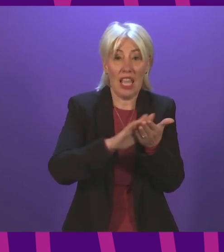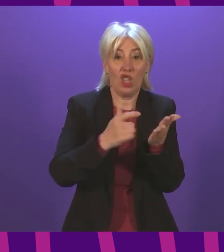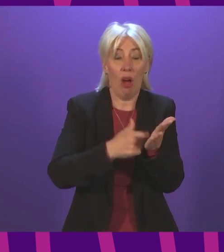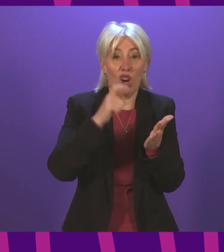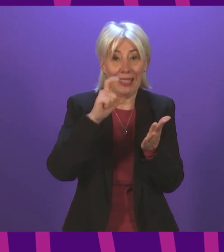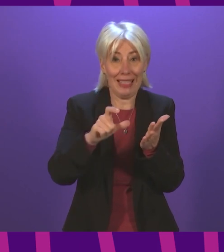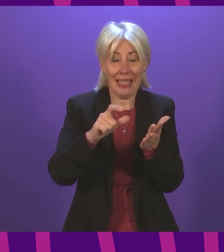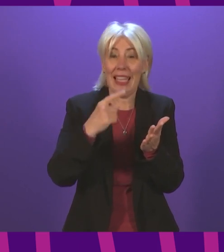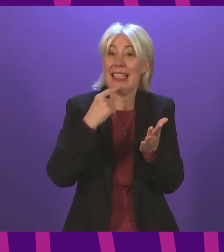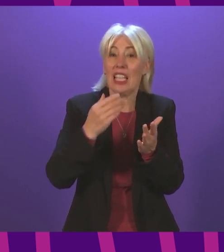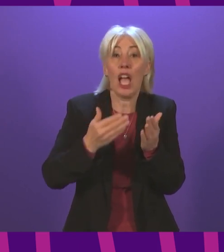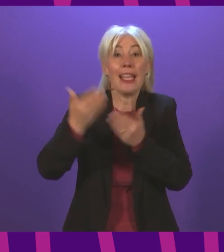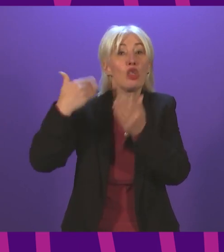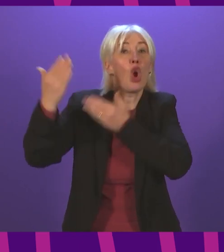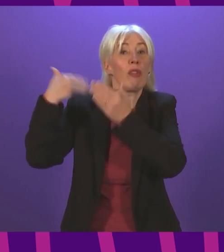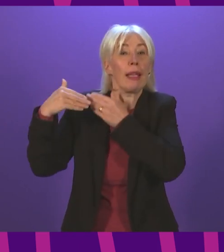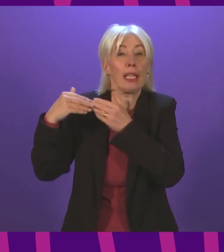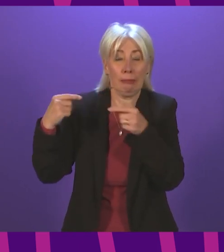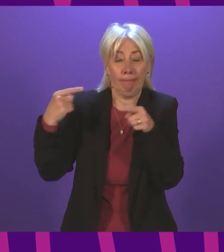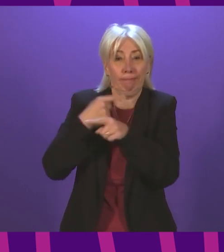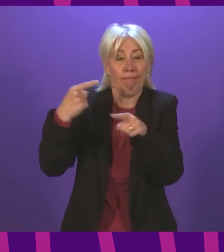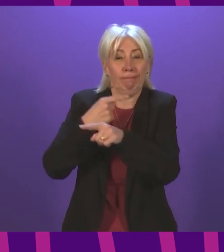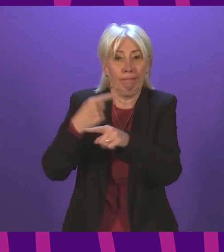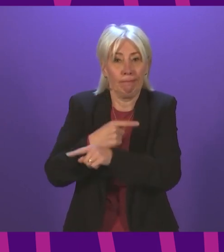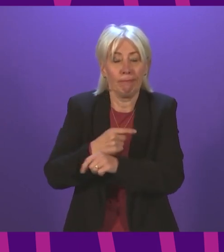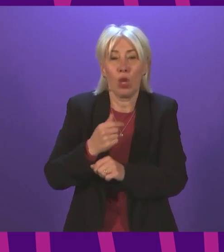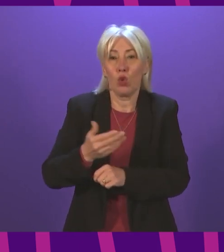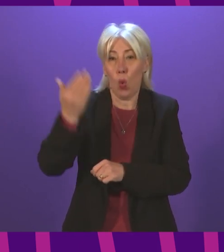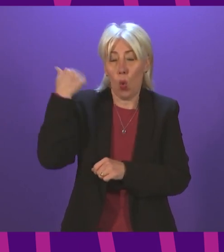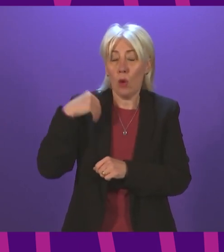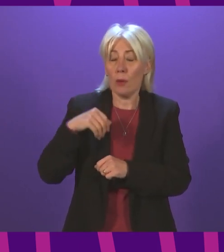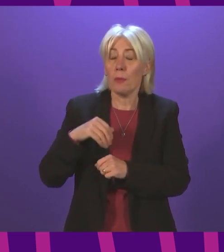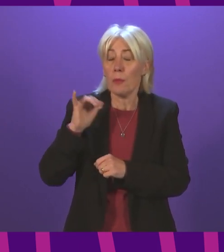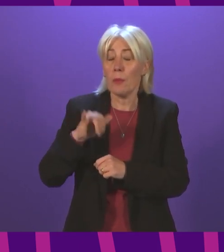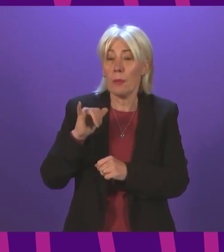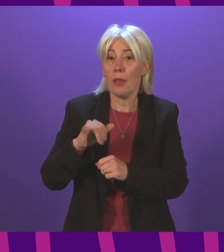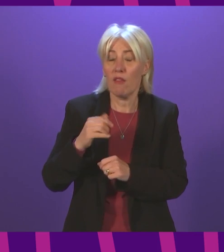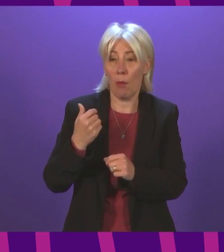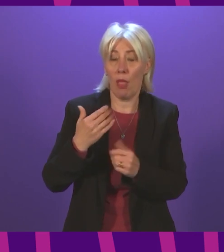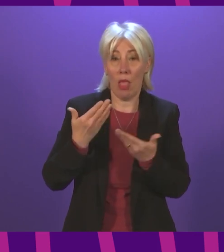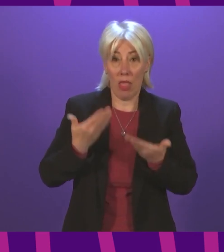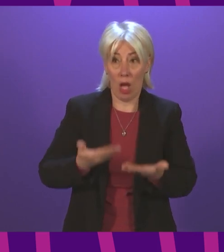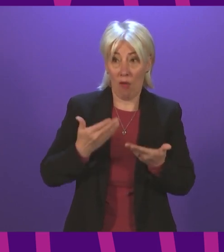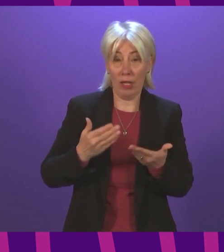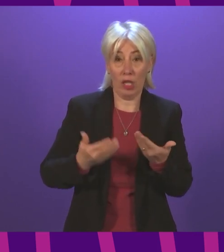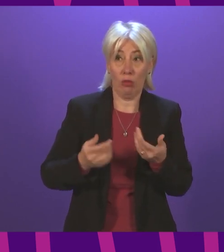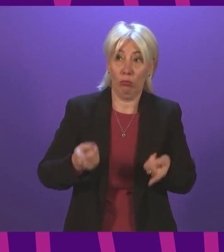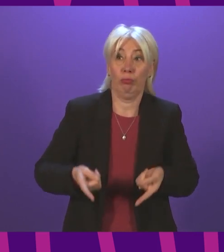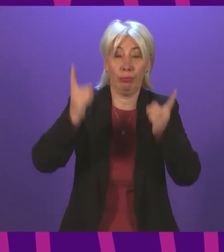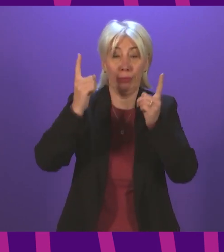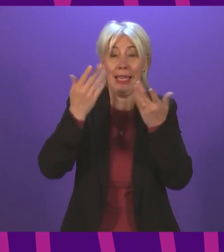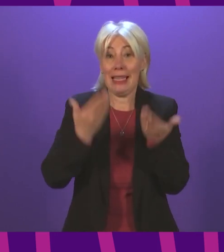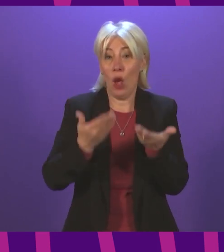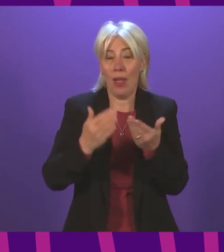refers to historic emissions. over the last period, indeed, since the current Chief Executive was appointed,